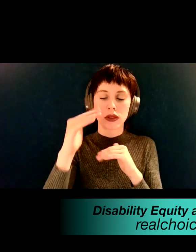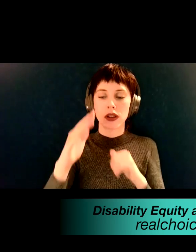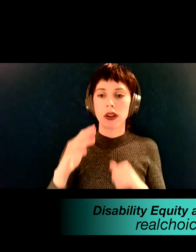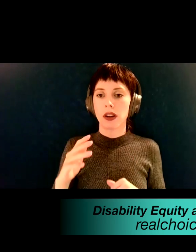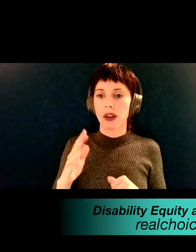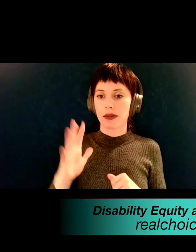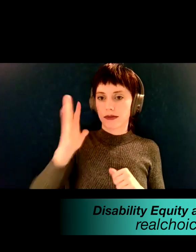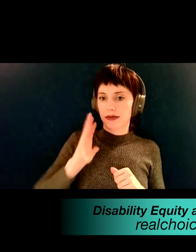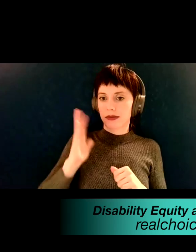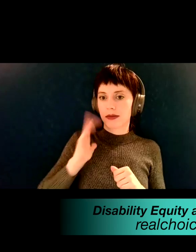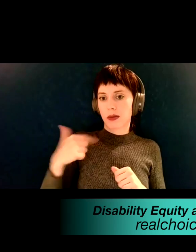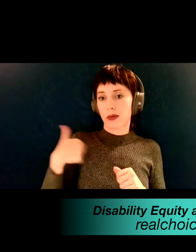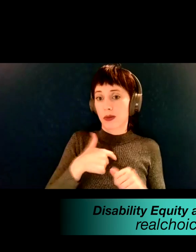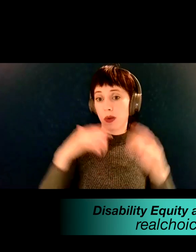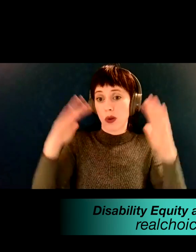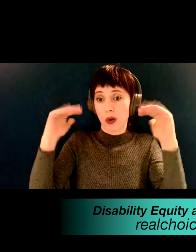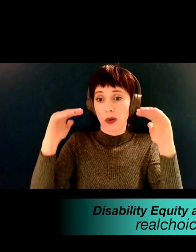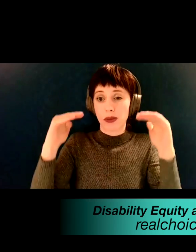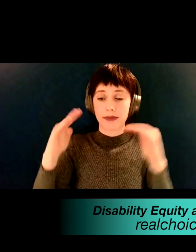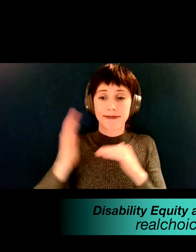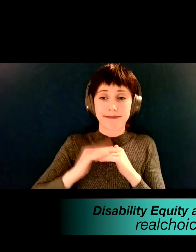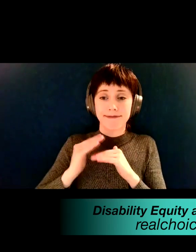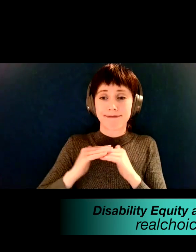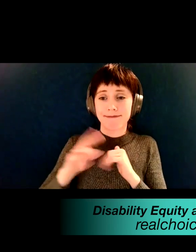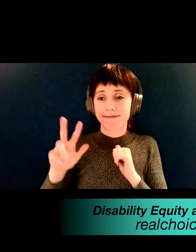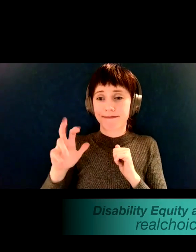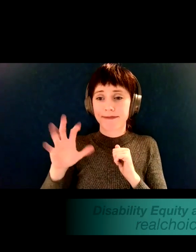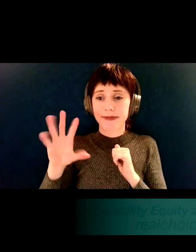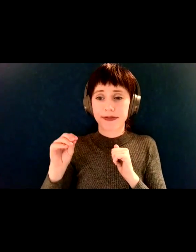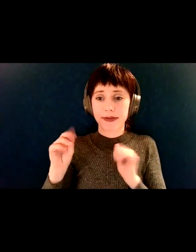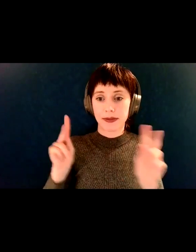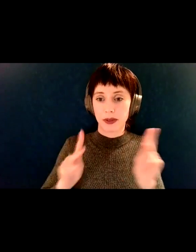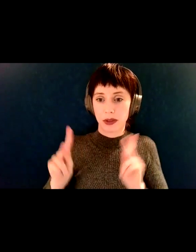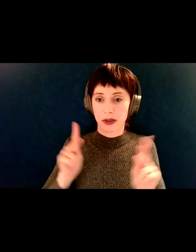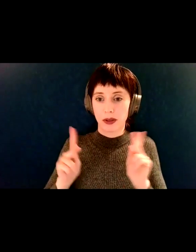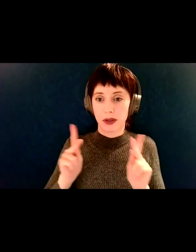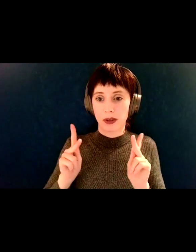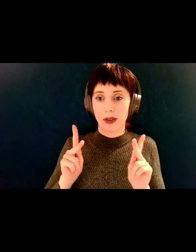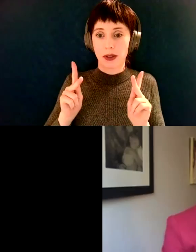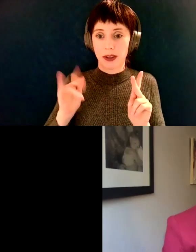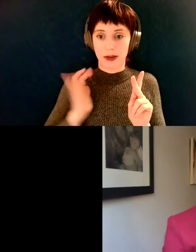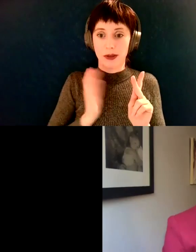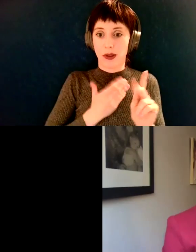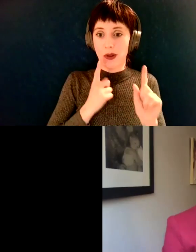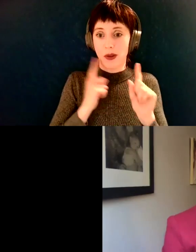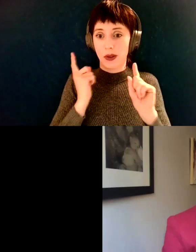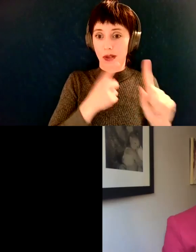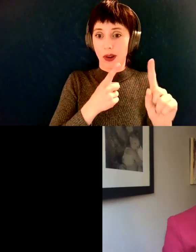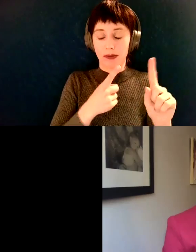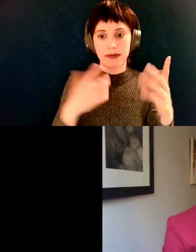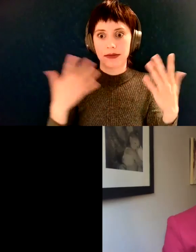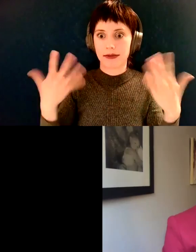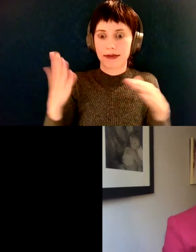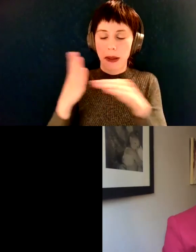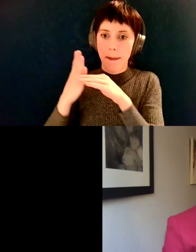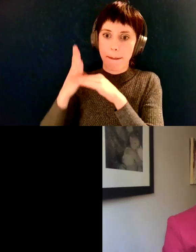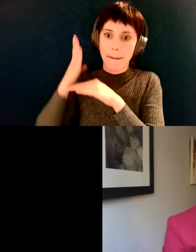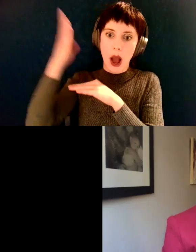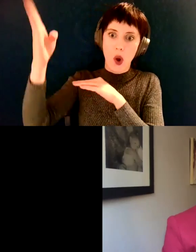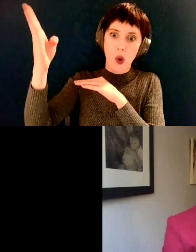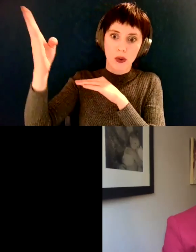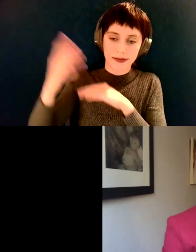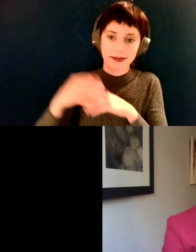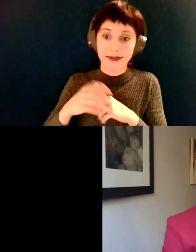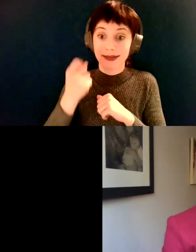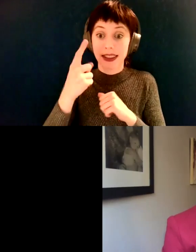survey, we were hoping to reach 350 people. Um, so, we, we've already beat that. And, and that was over a six